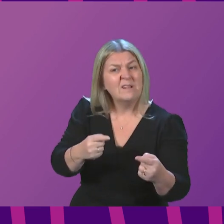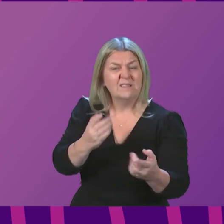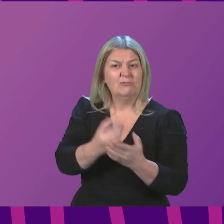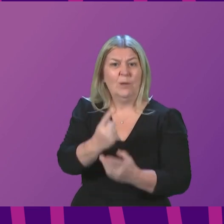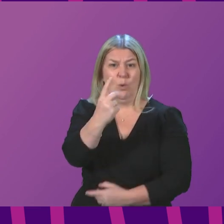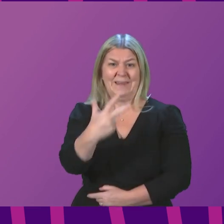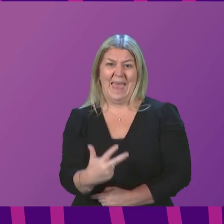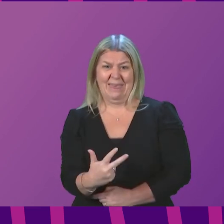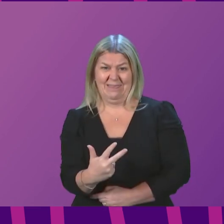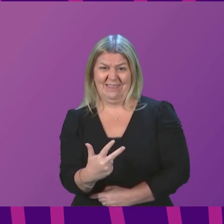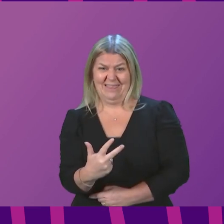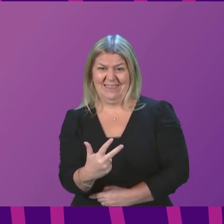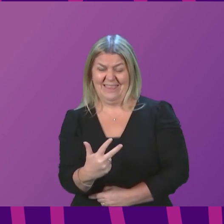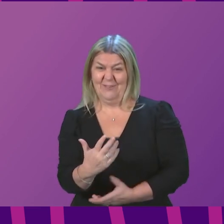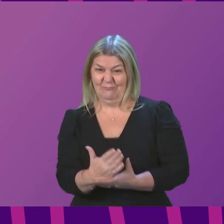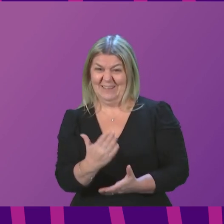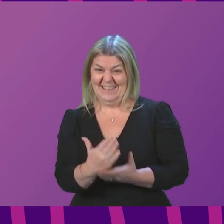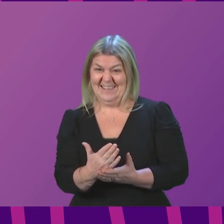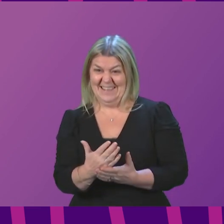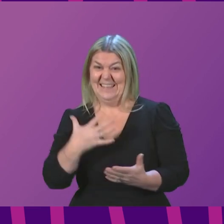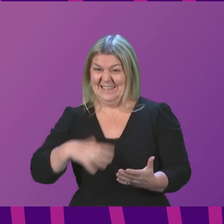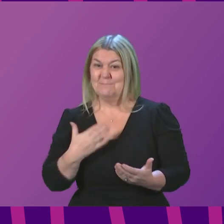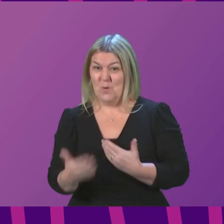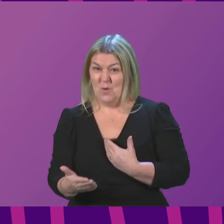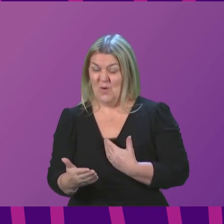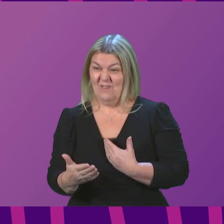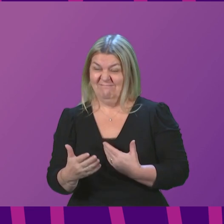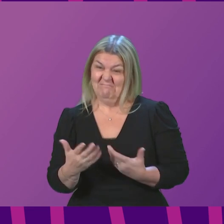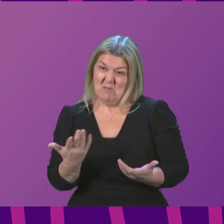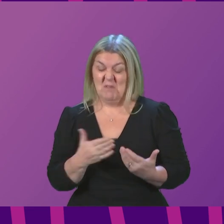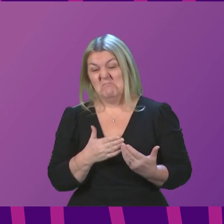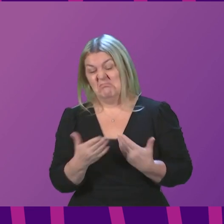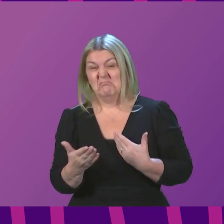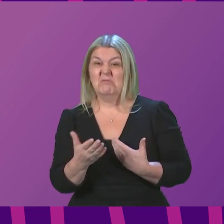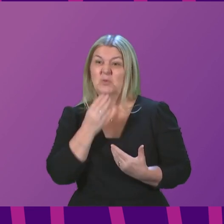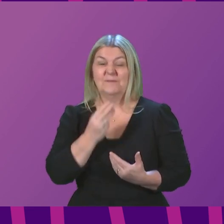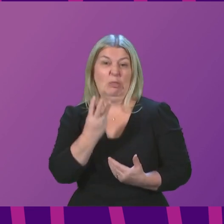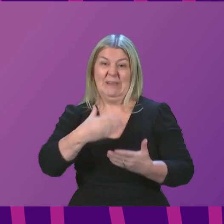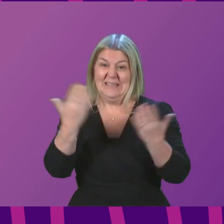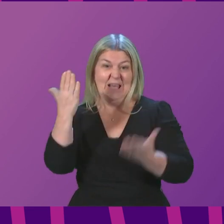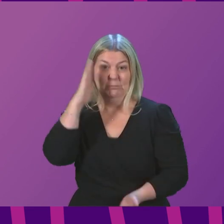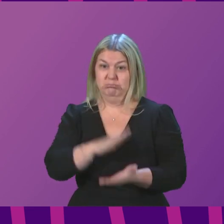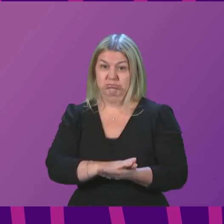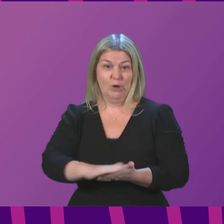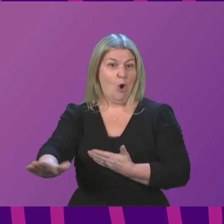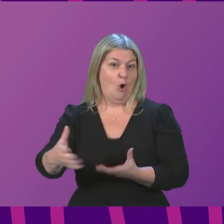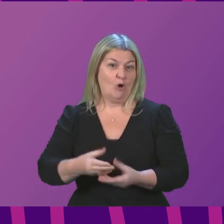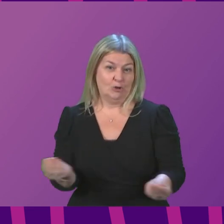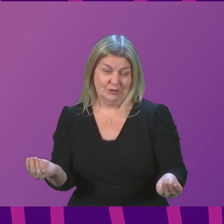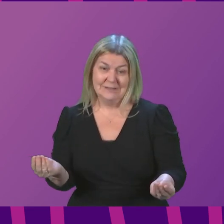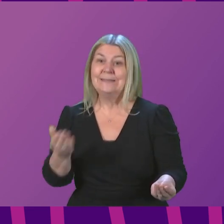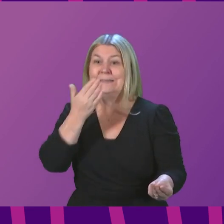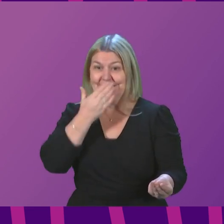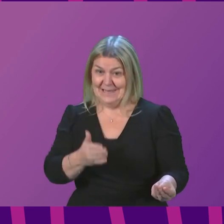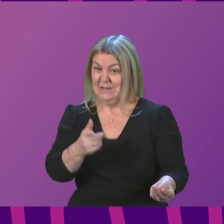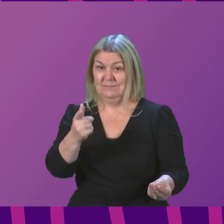will barely last them three days. Today's 16,000 cases will leave them in serious doubt that they will be allowed to reopen on the